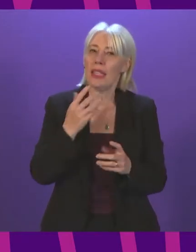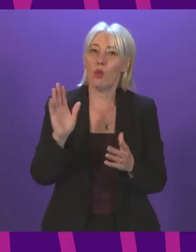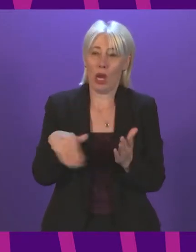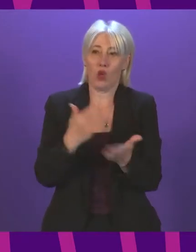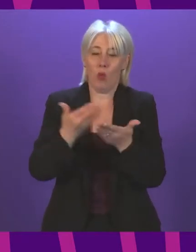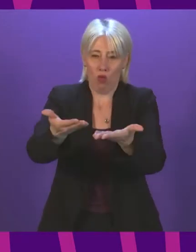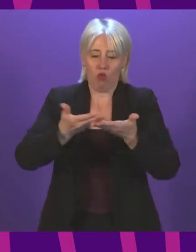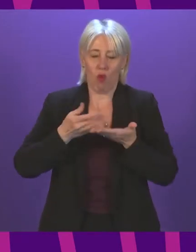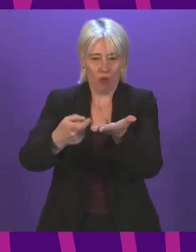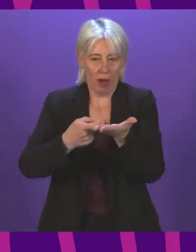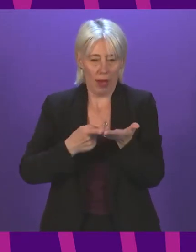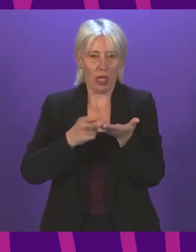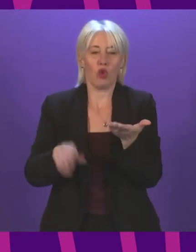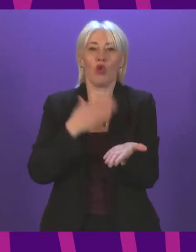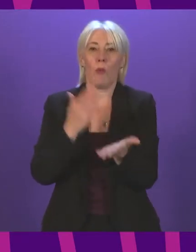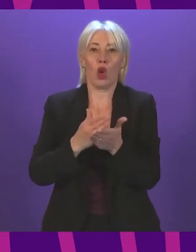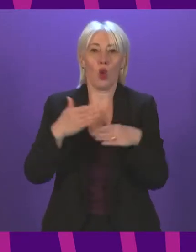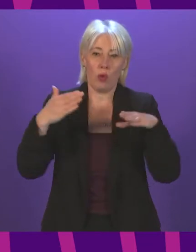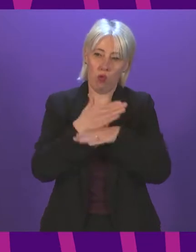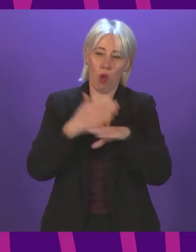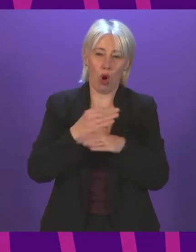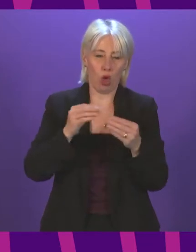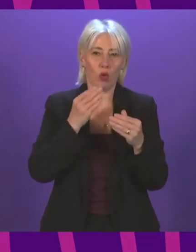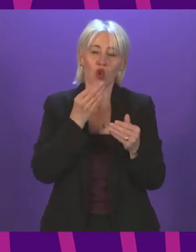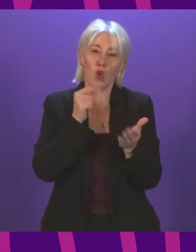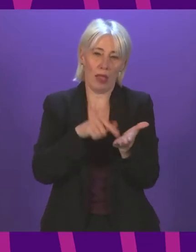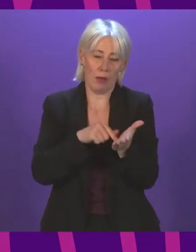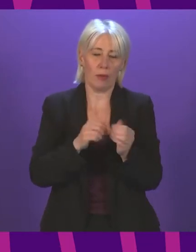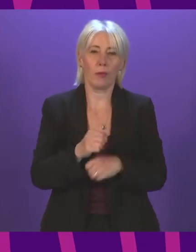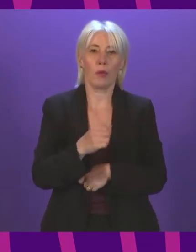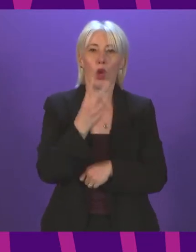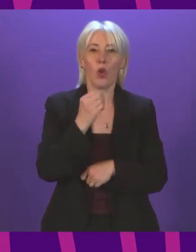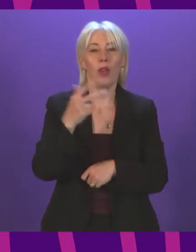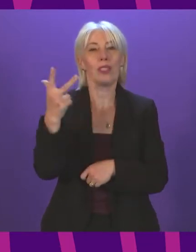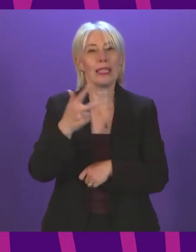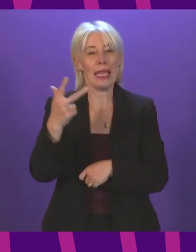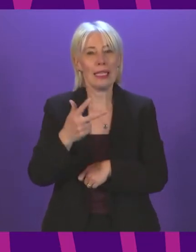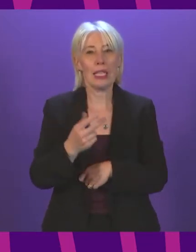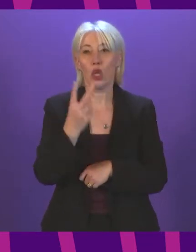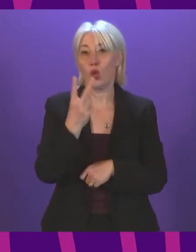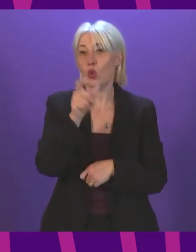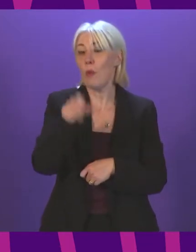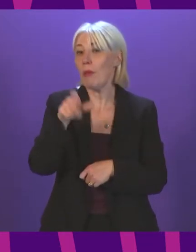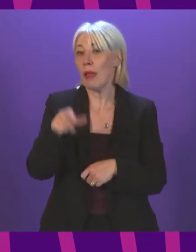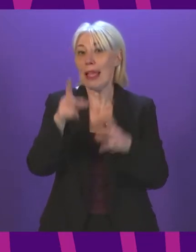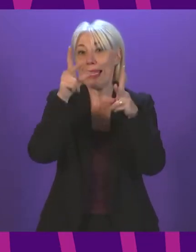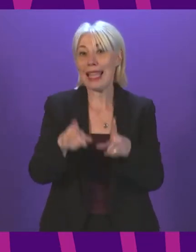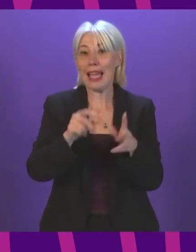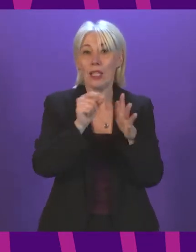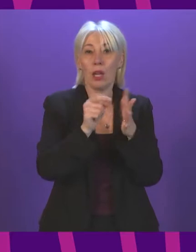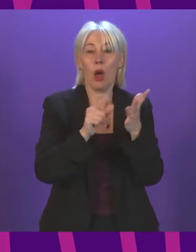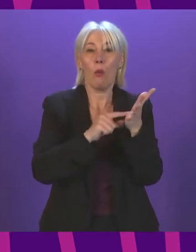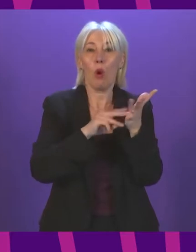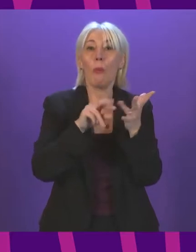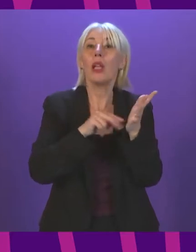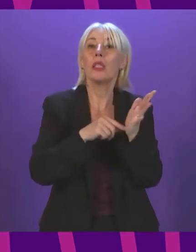acted upon. William MacArthur. In 2018, Katie Allen and William Lindsay tragically died in Pullman. Almost